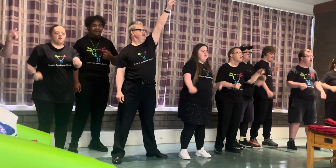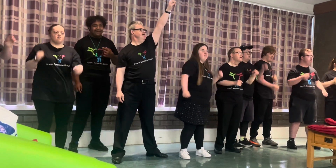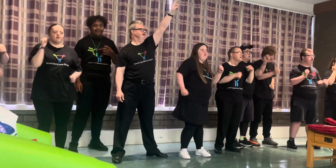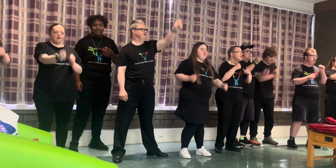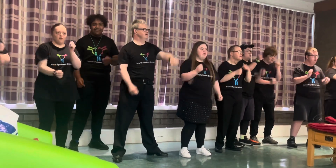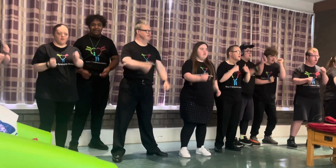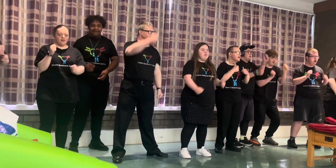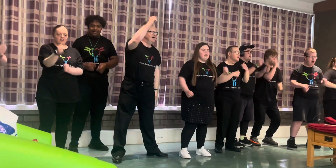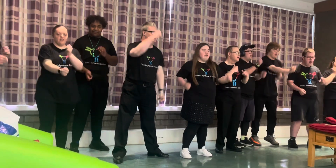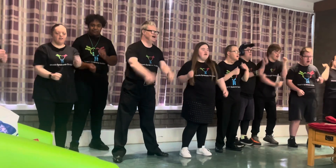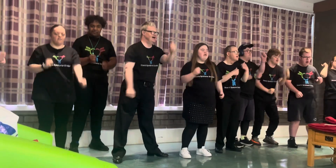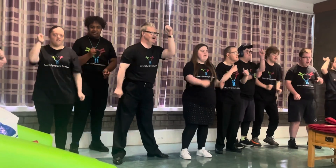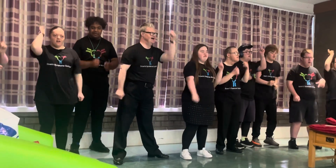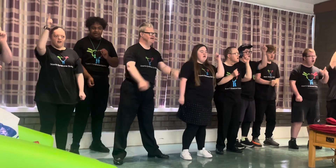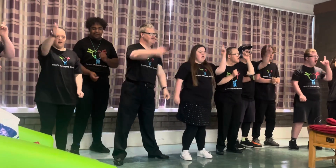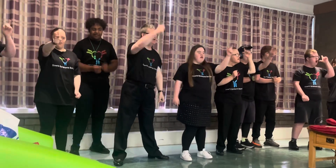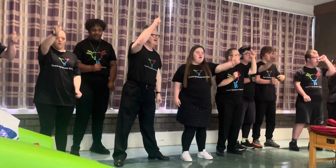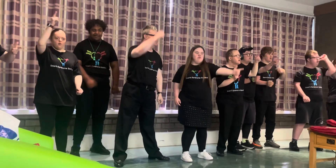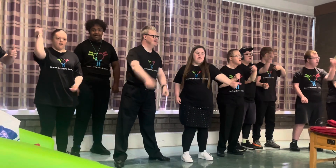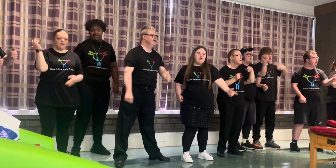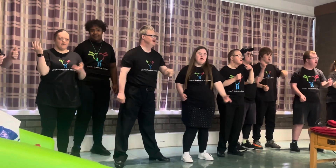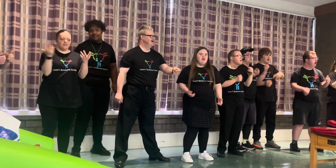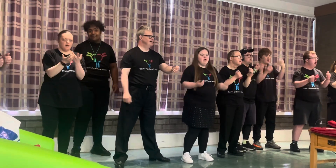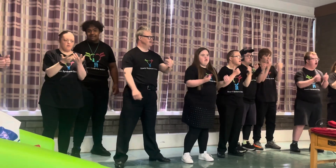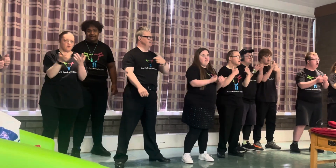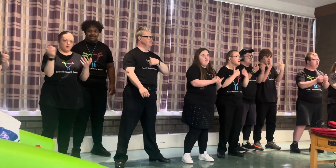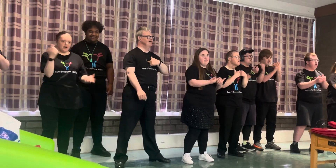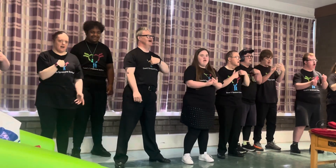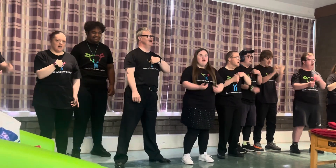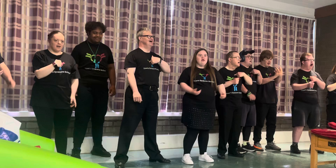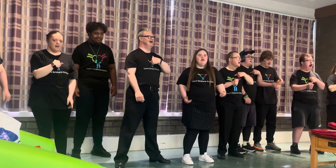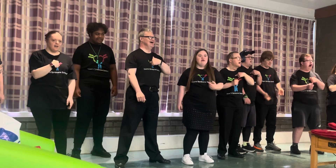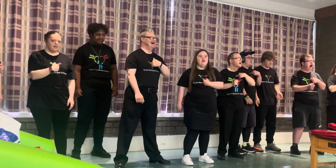run away, far away, I would like,